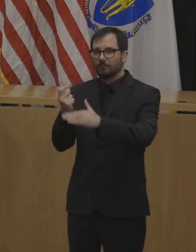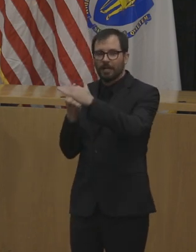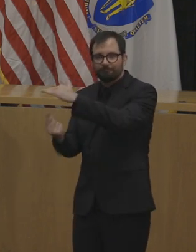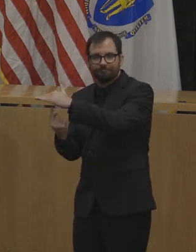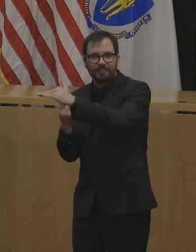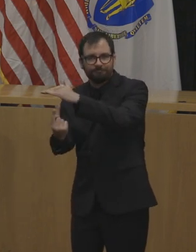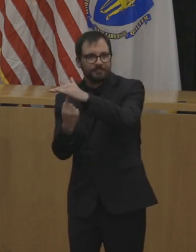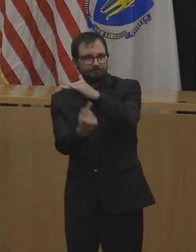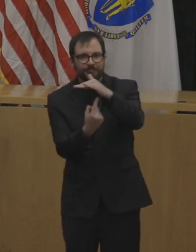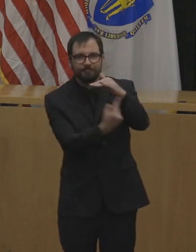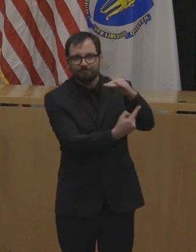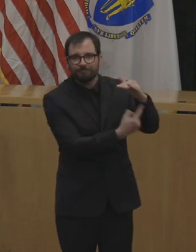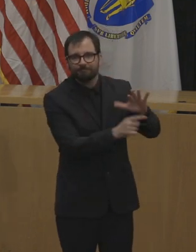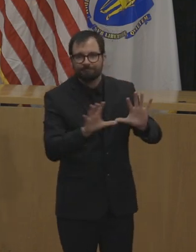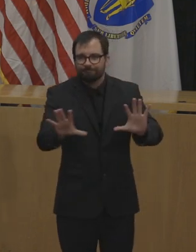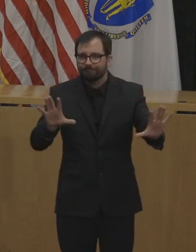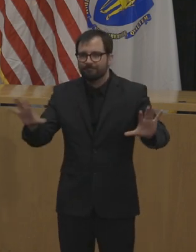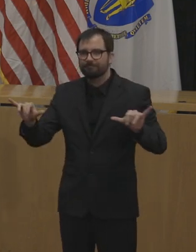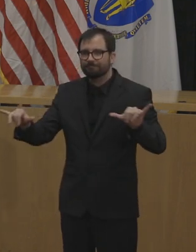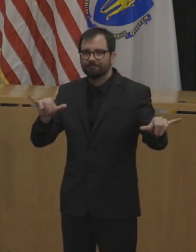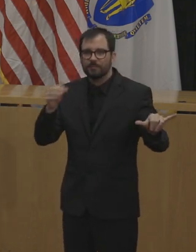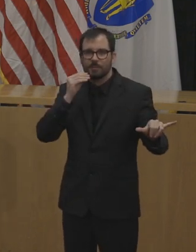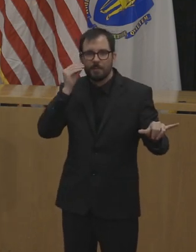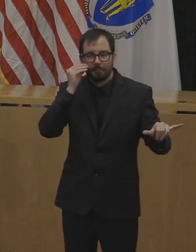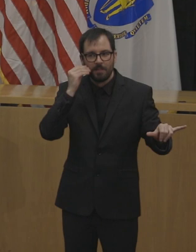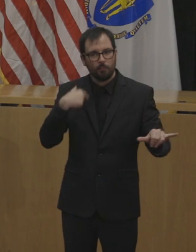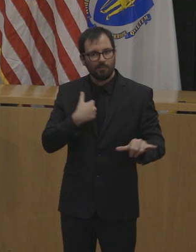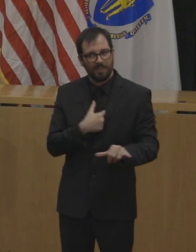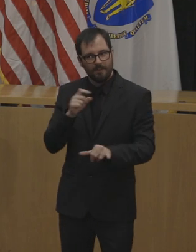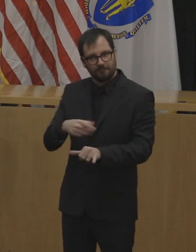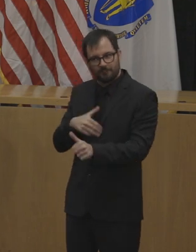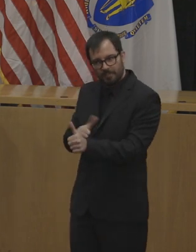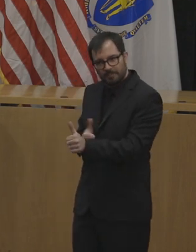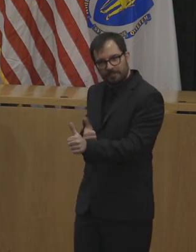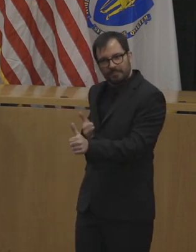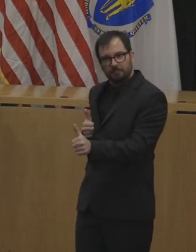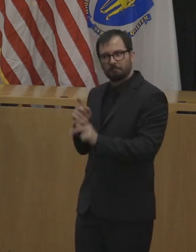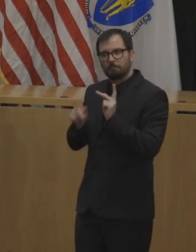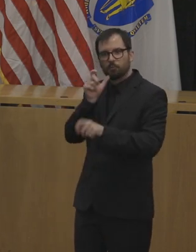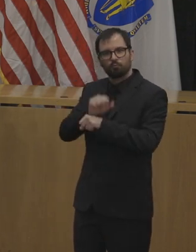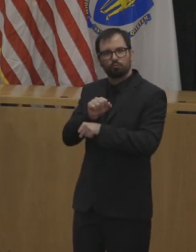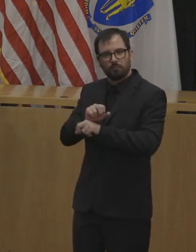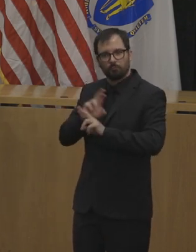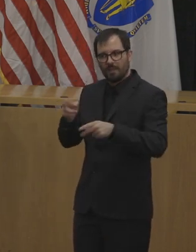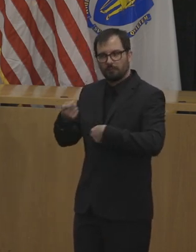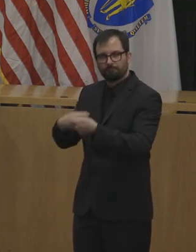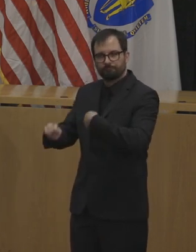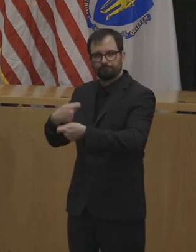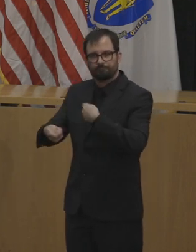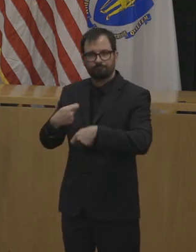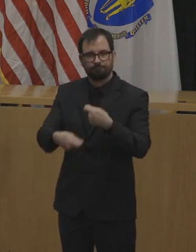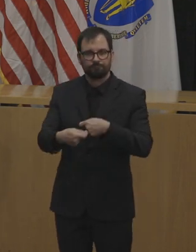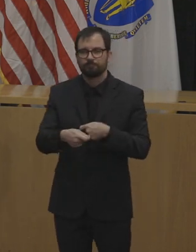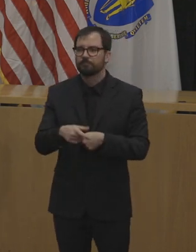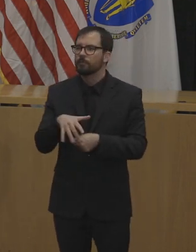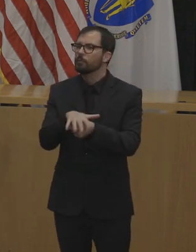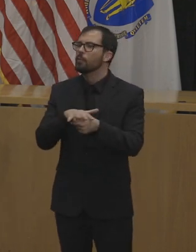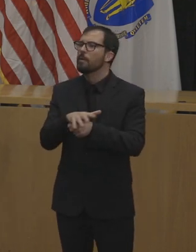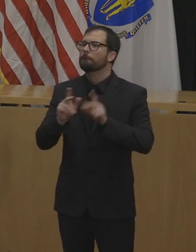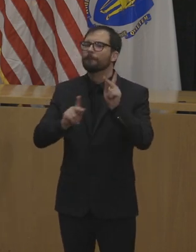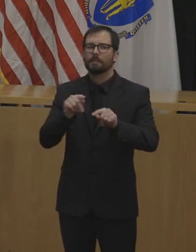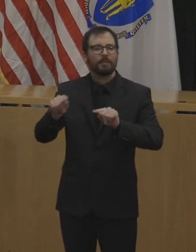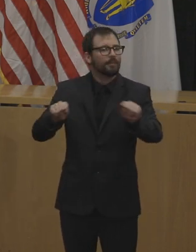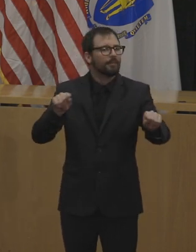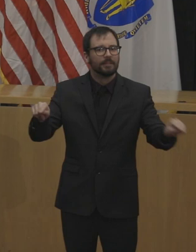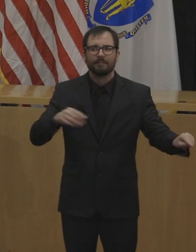need a redundant workforce to be able to respond to the local calls. They've asked us to work with them so